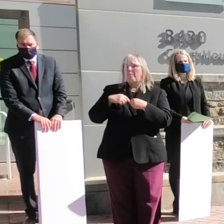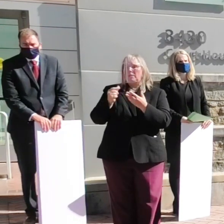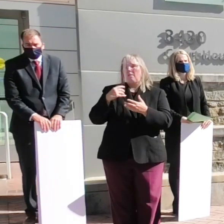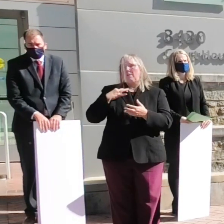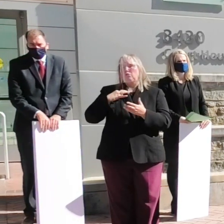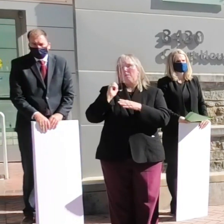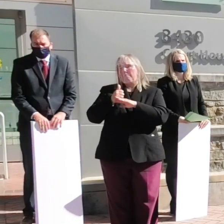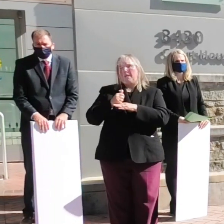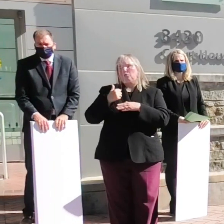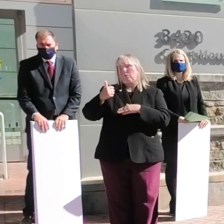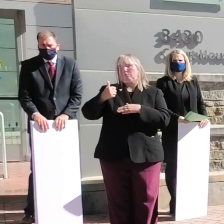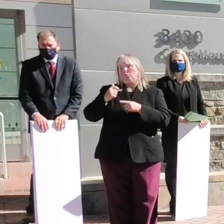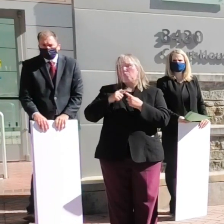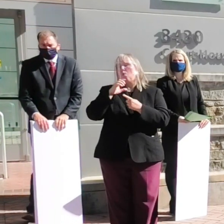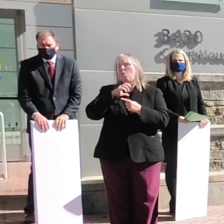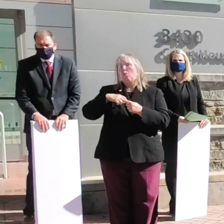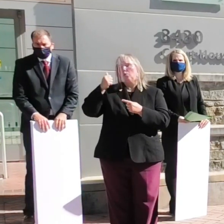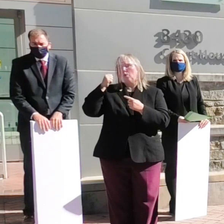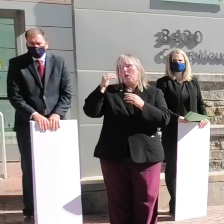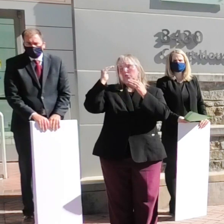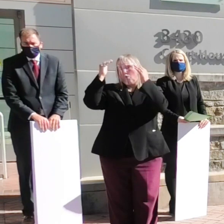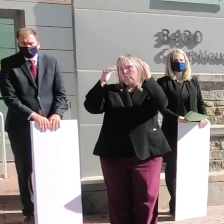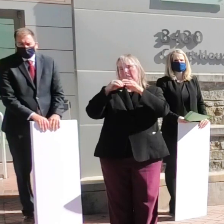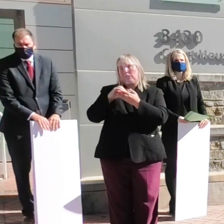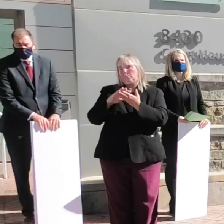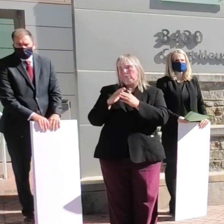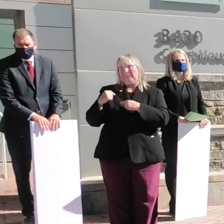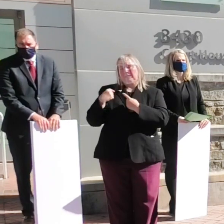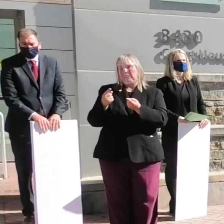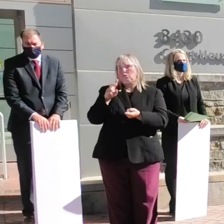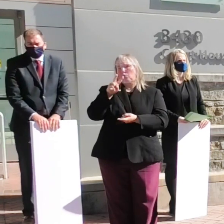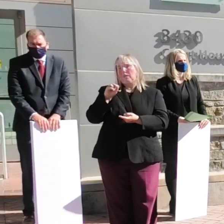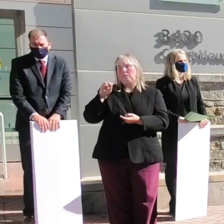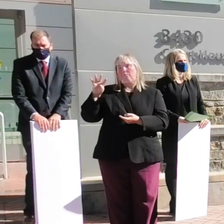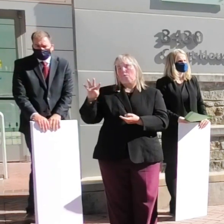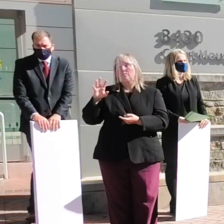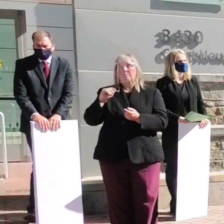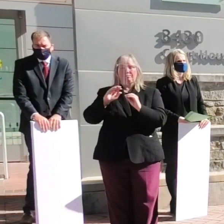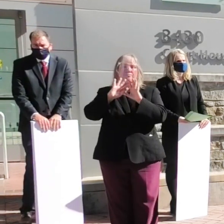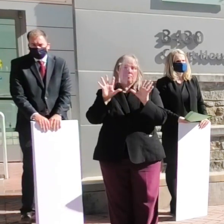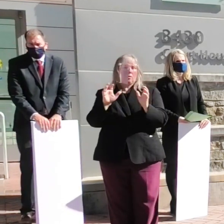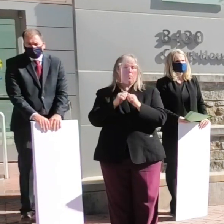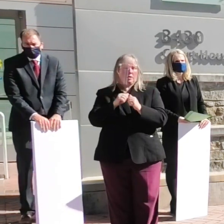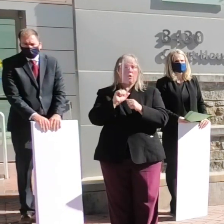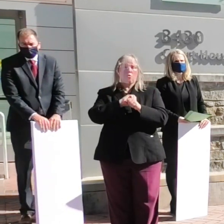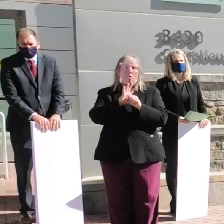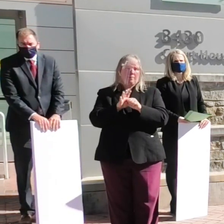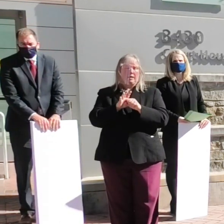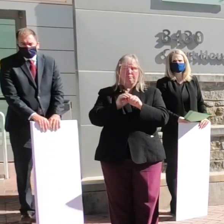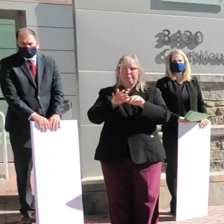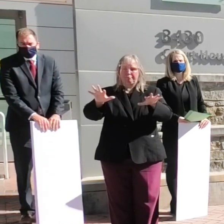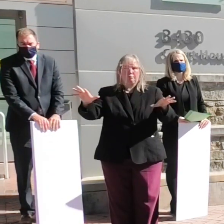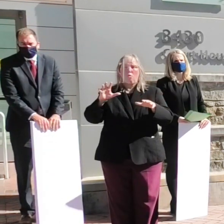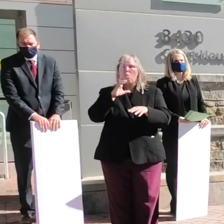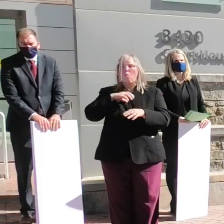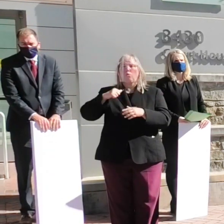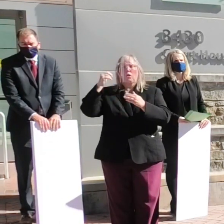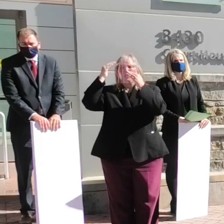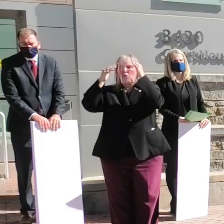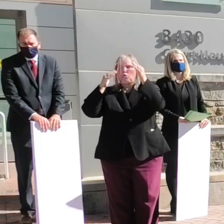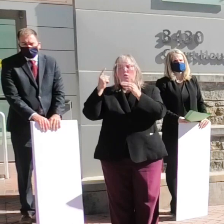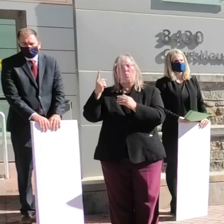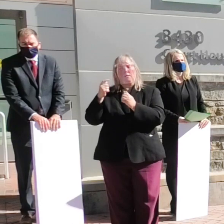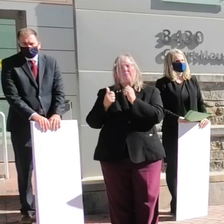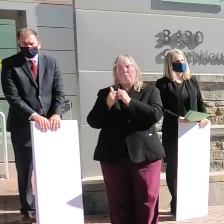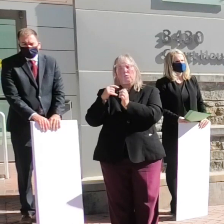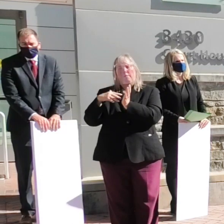transportation to older adults in our community since 2004. Obviously, with the COVID pandemic, older adults are one